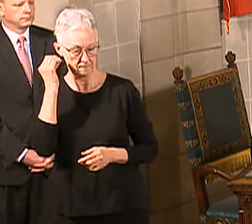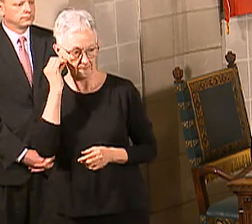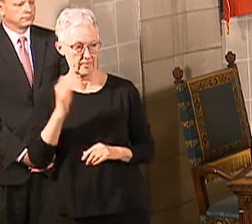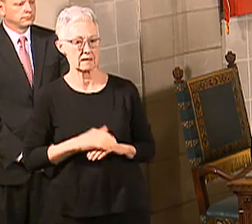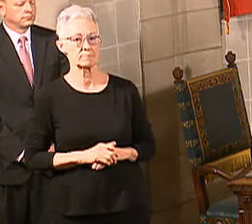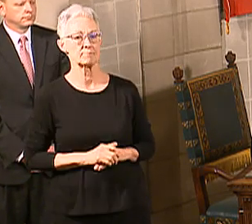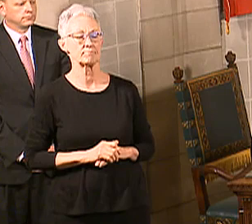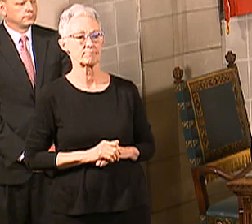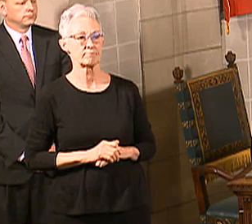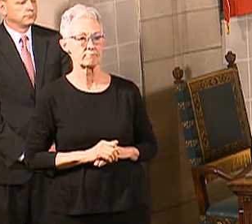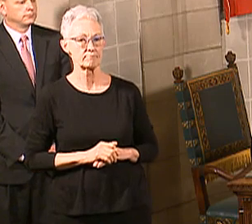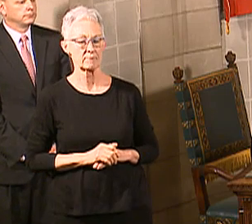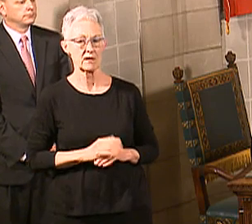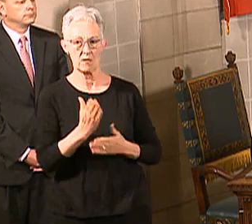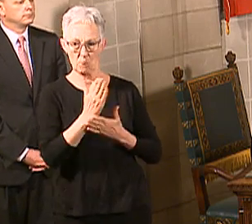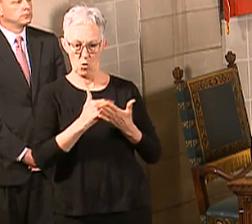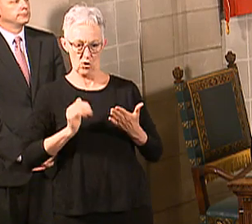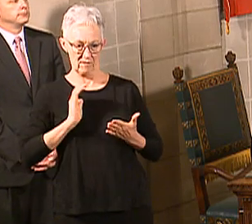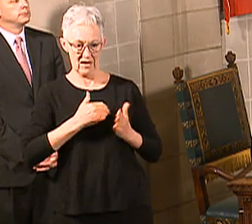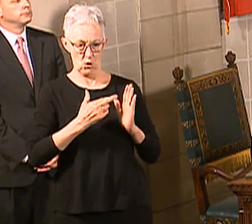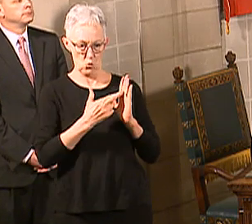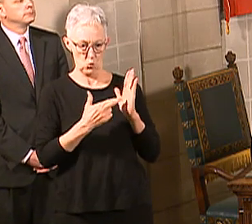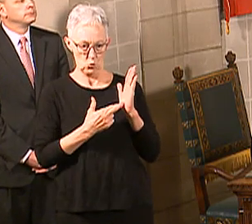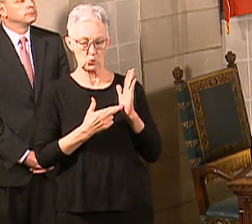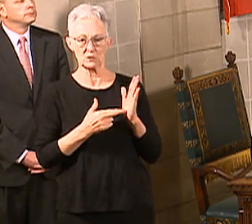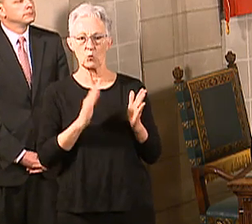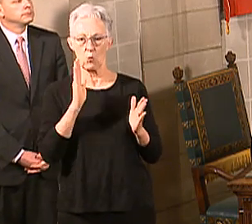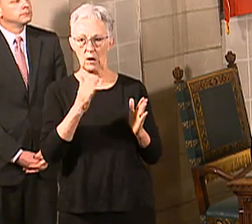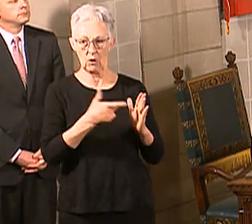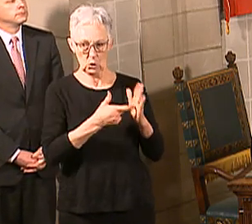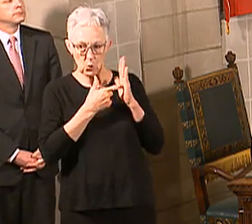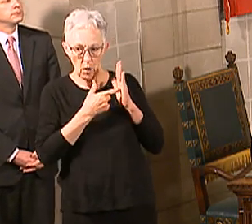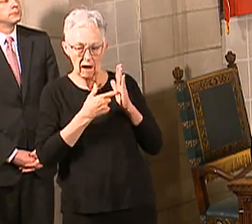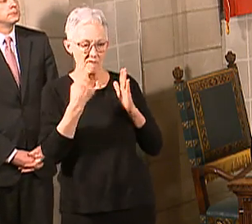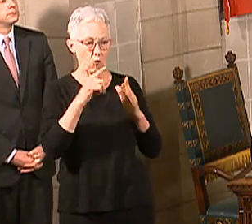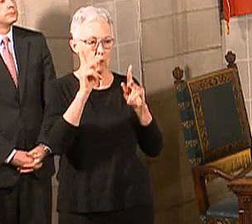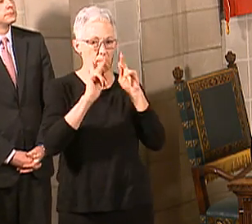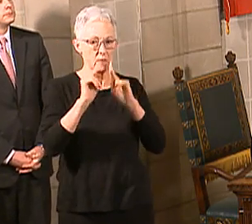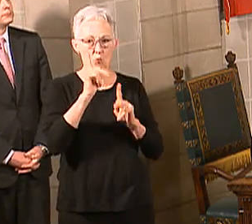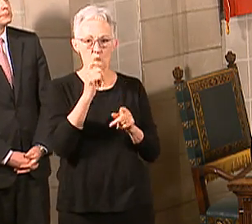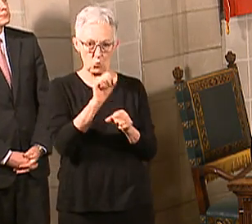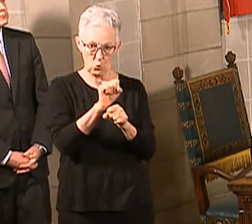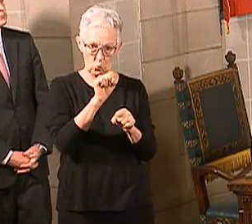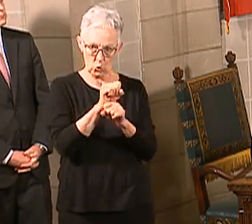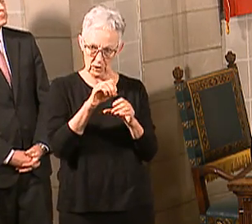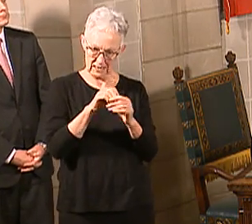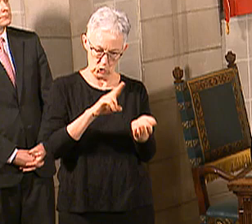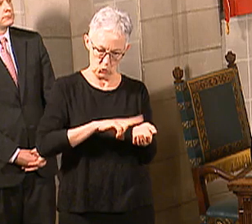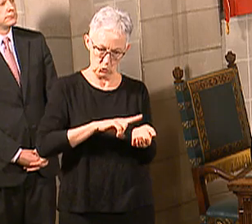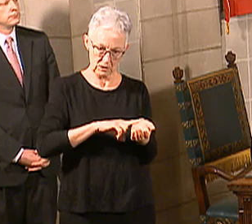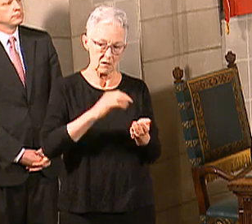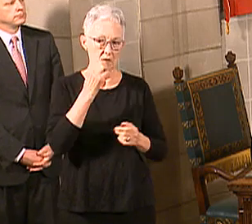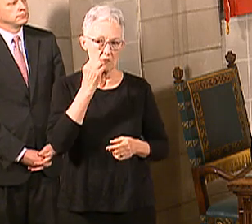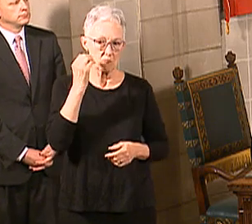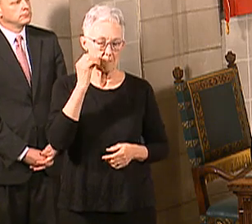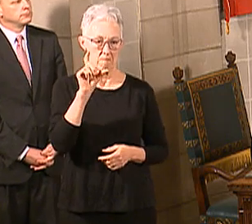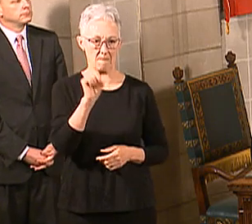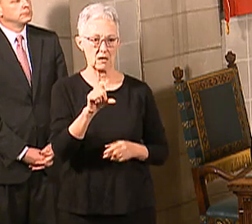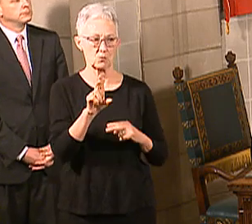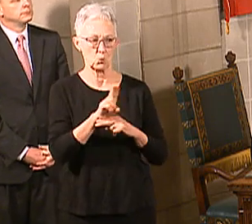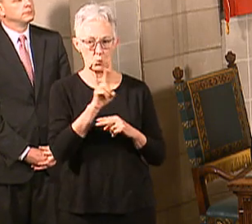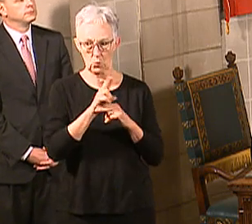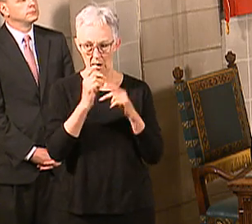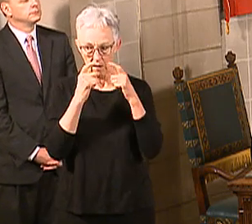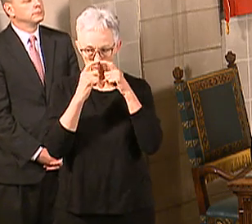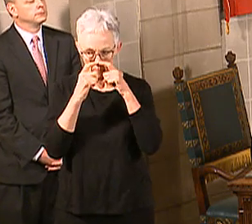Part of our guidance will also involve wearing surgical masks for all the people who are working in those health care facilities. And then if you